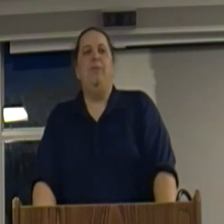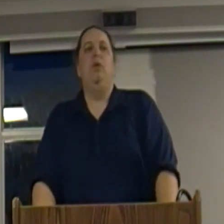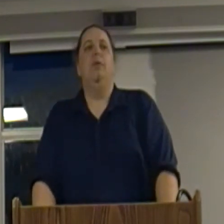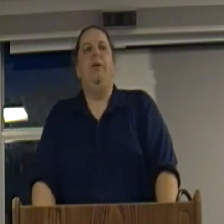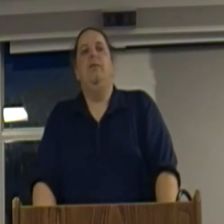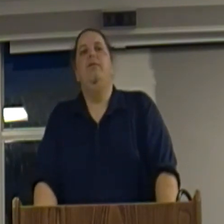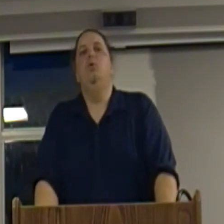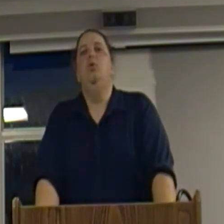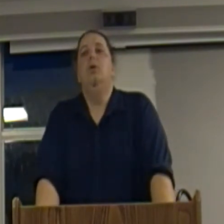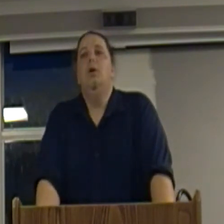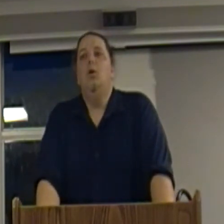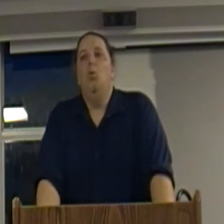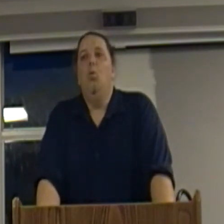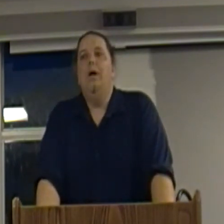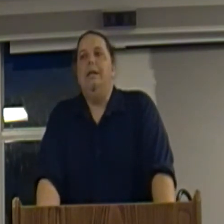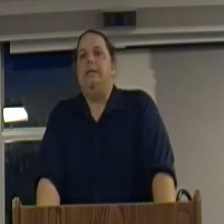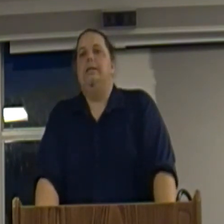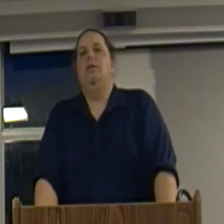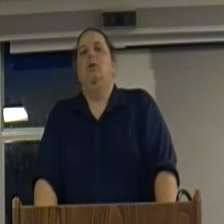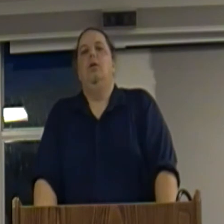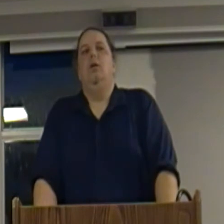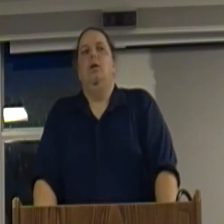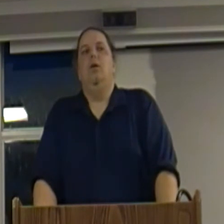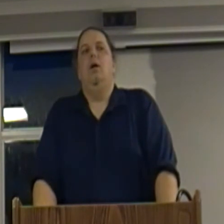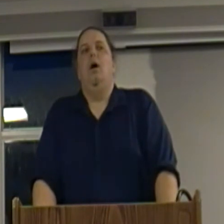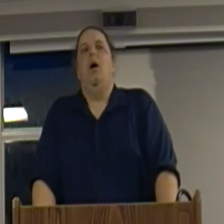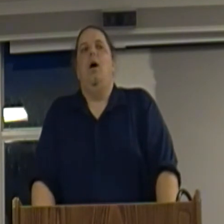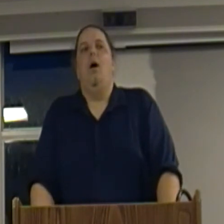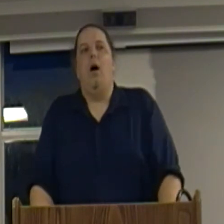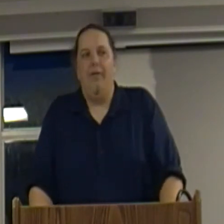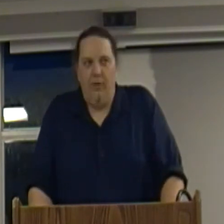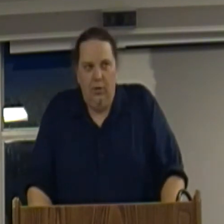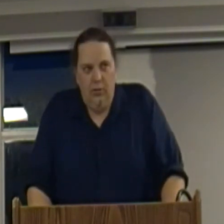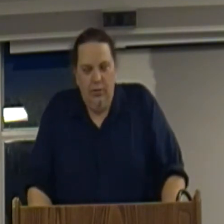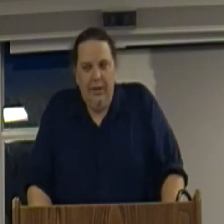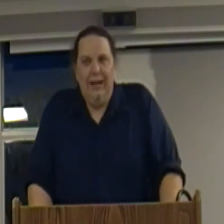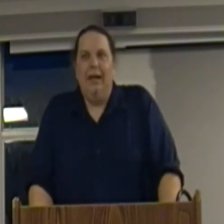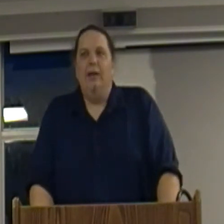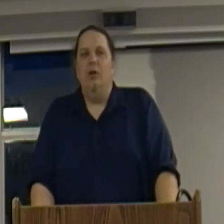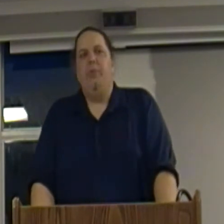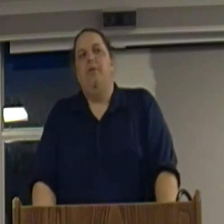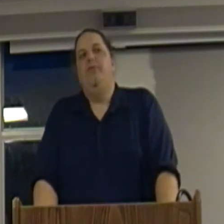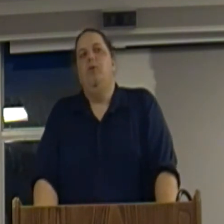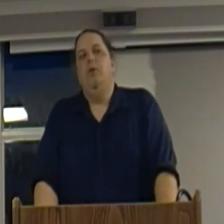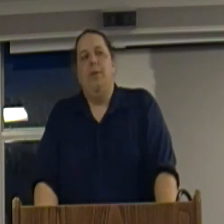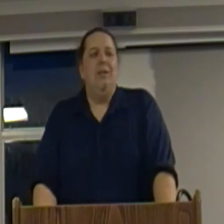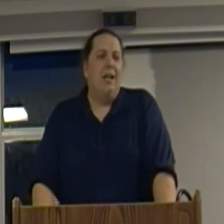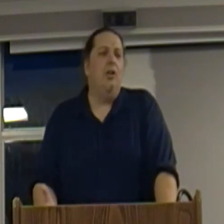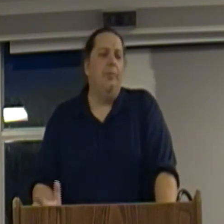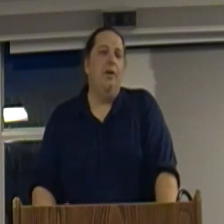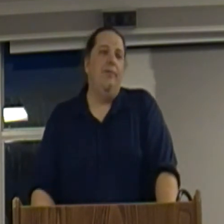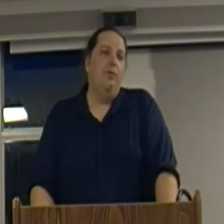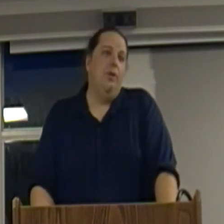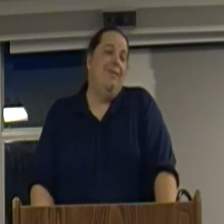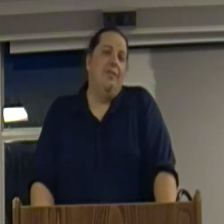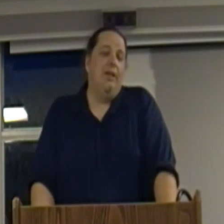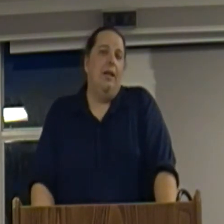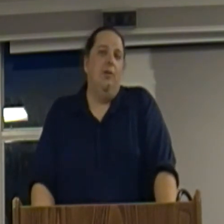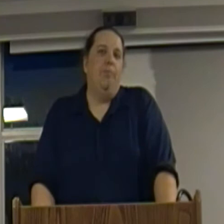time, European food was awful. European food, I mean, a lot of European food, even today, is